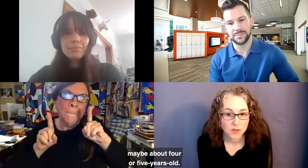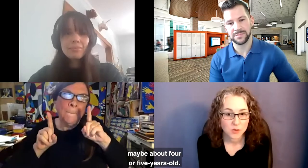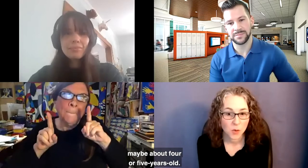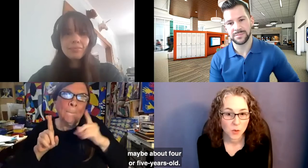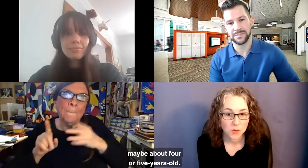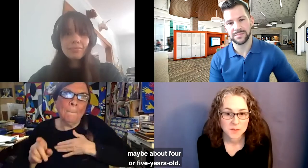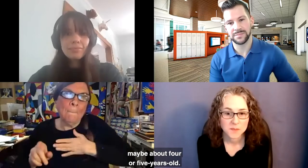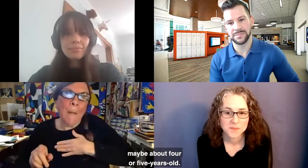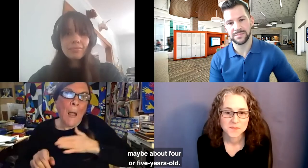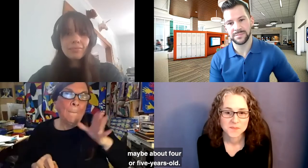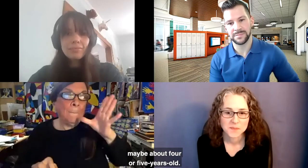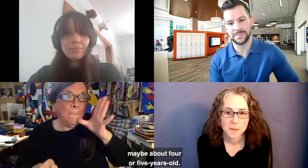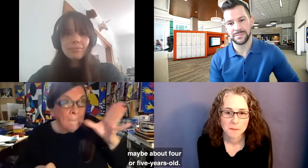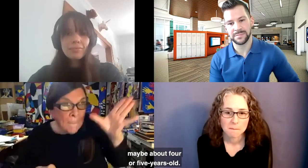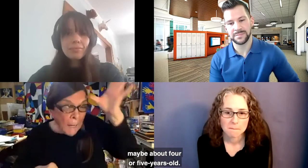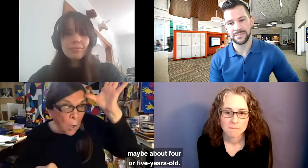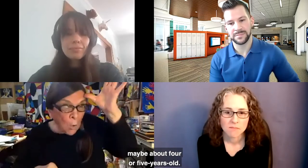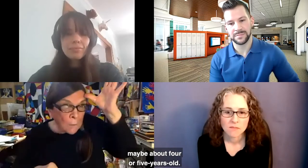five years old.